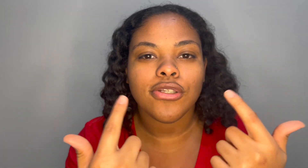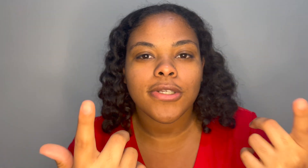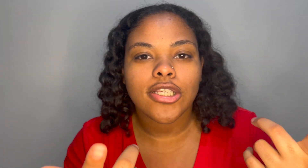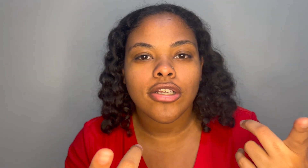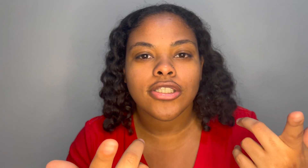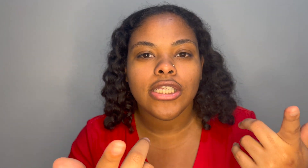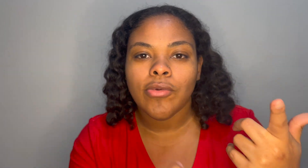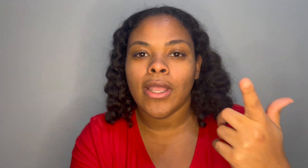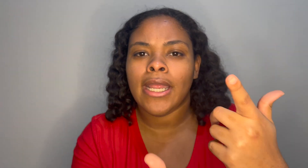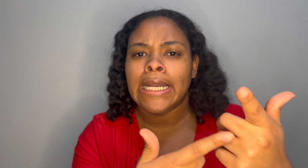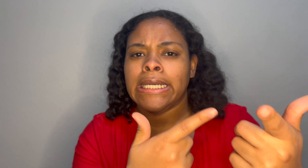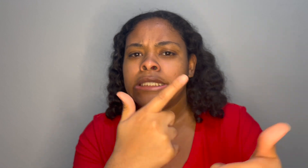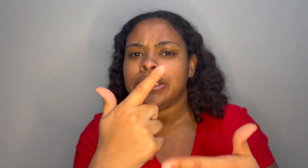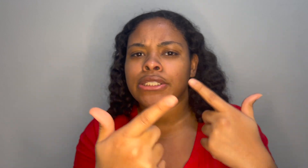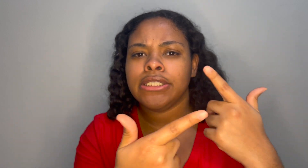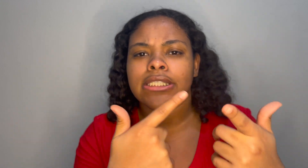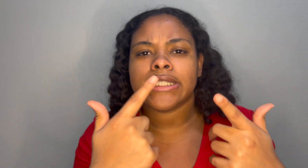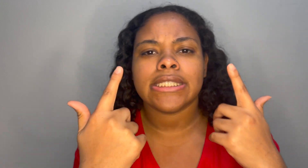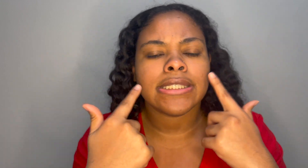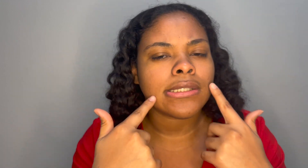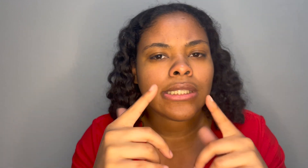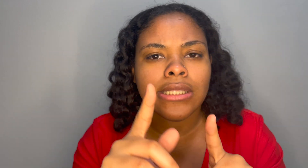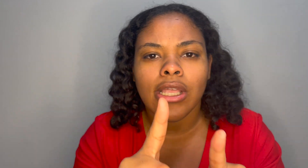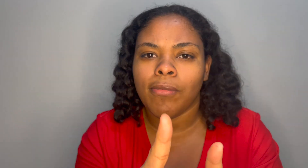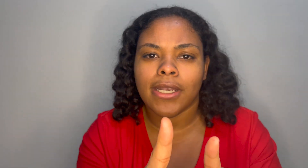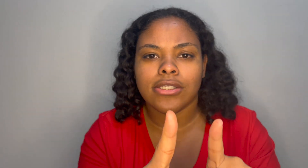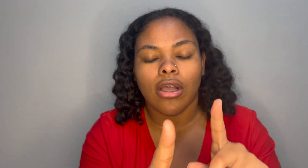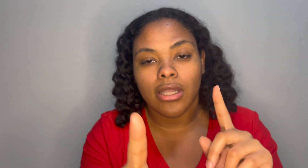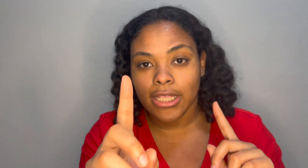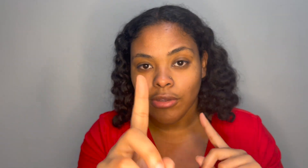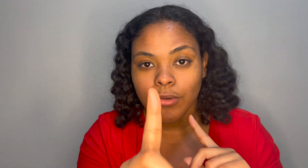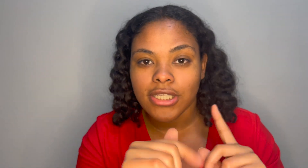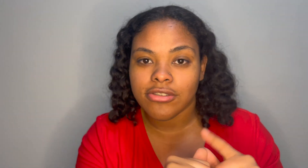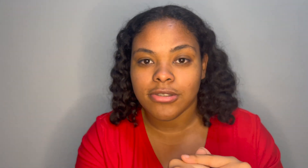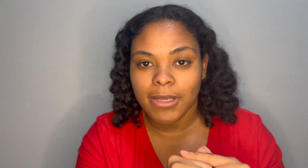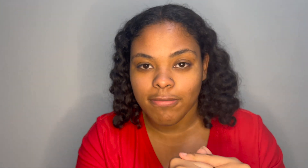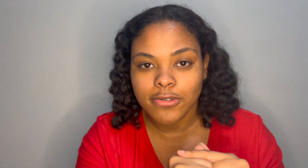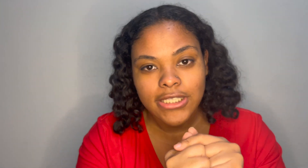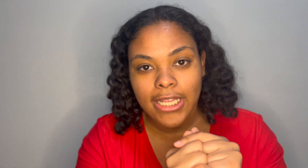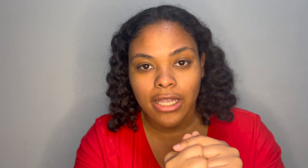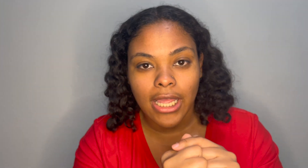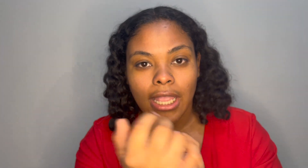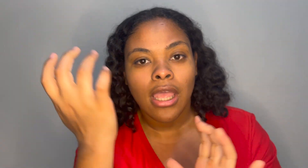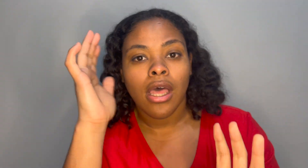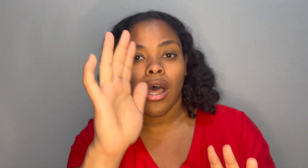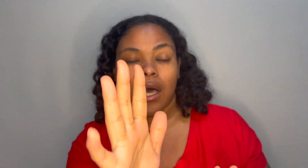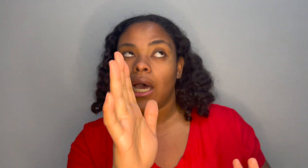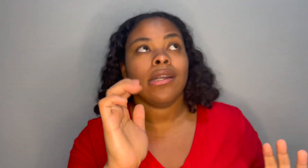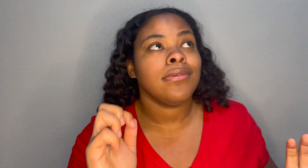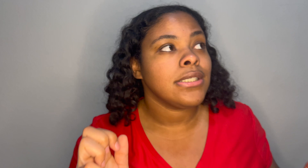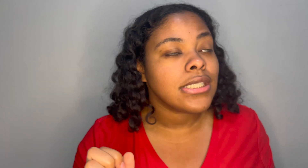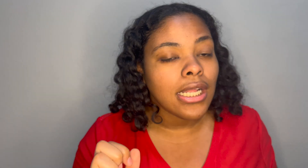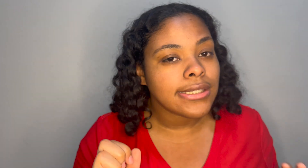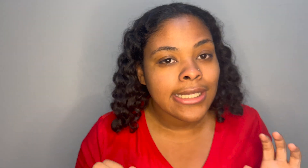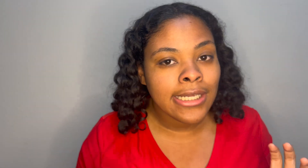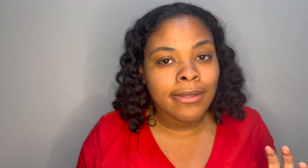you and talk to you and you're just don't want to talk like you're real disrespectful saying like i don't want to talk to him